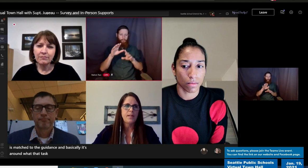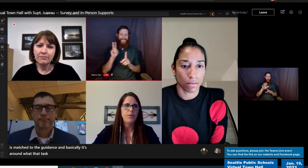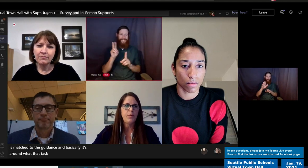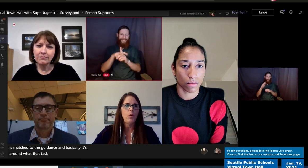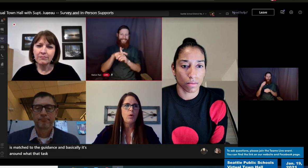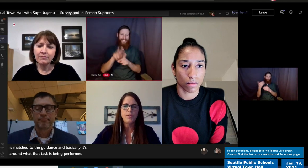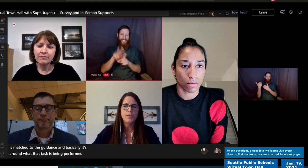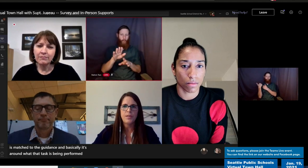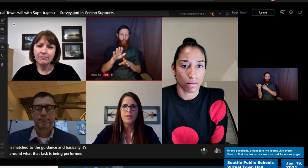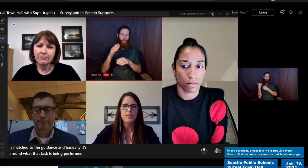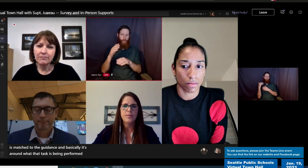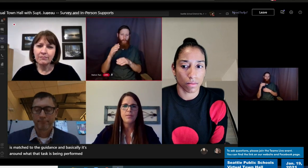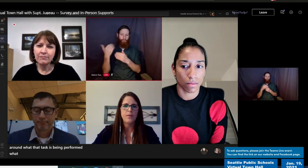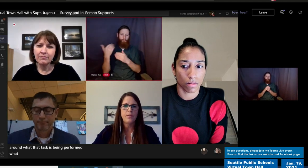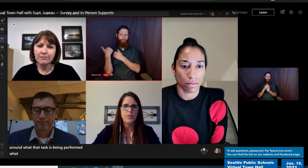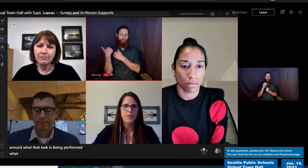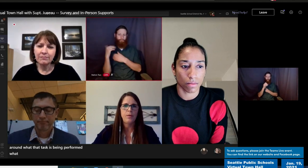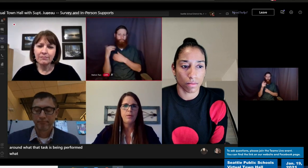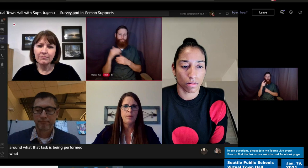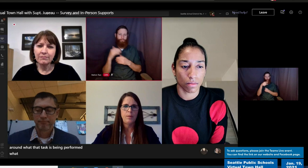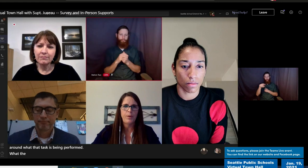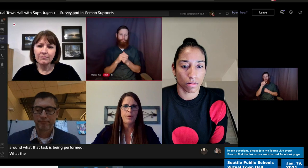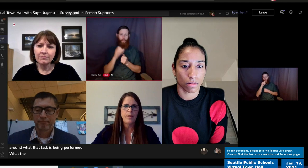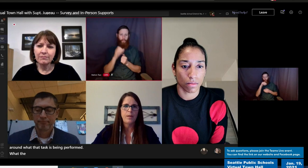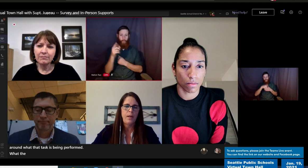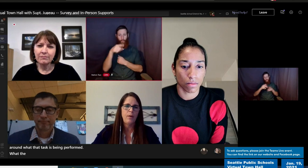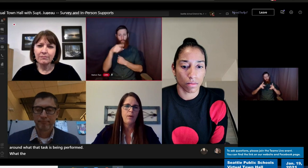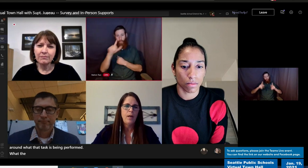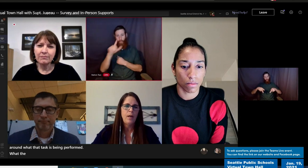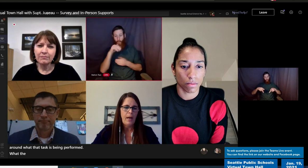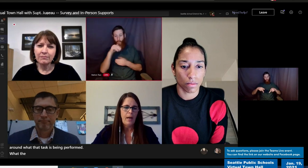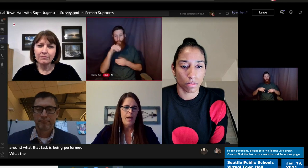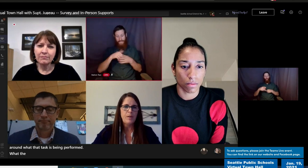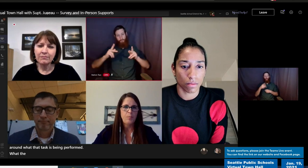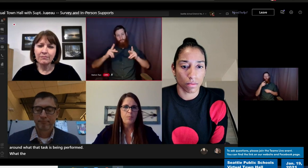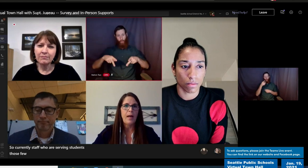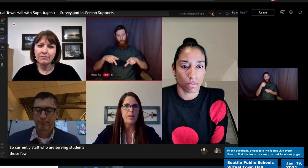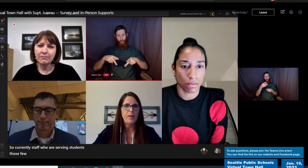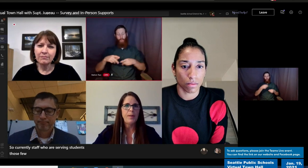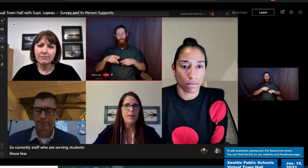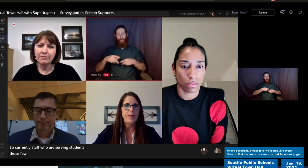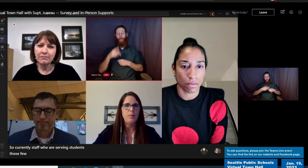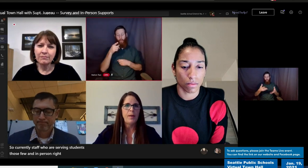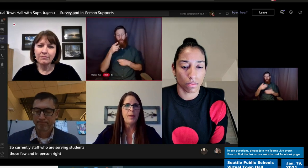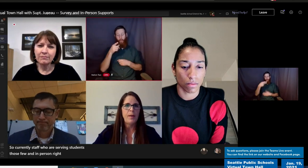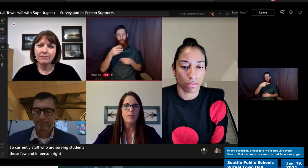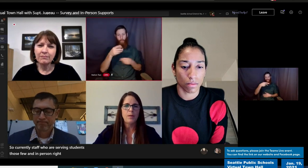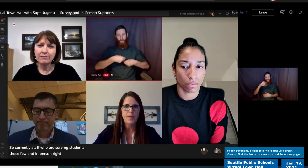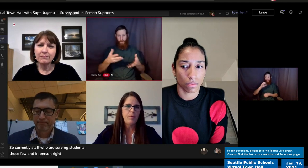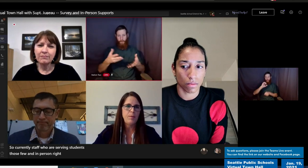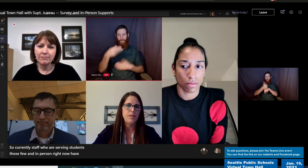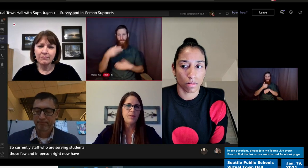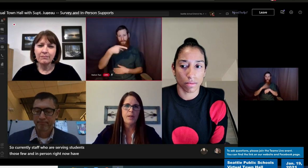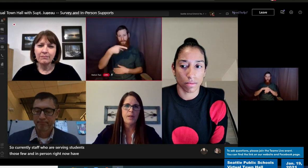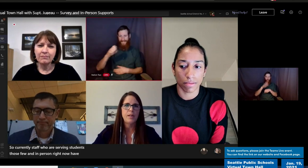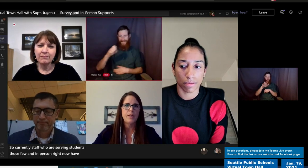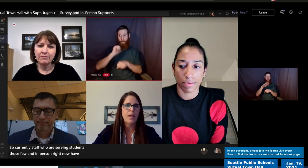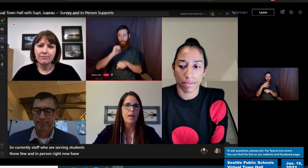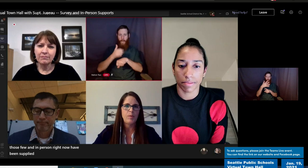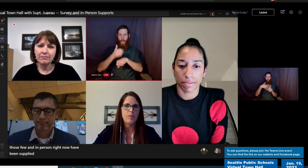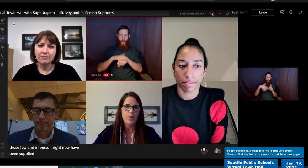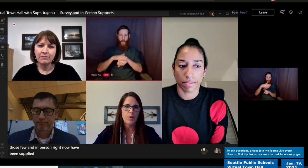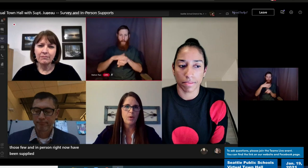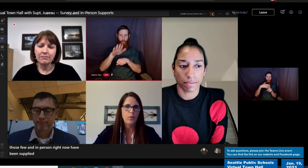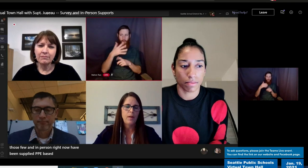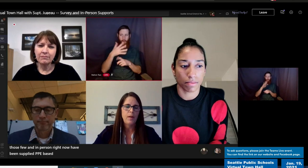are serving students those few and in person right now have been supplied PPE based on proximity and duration of time and so